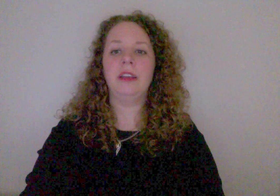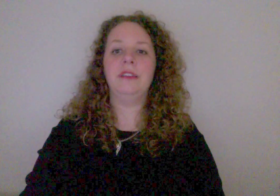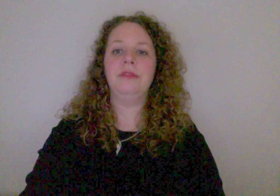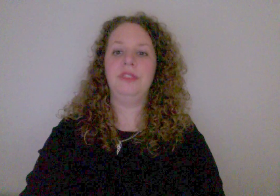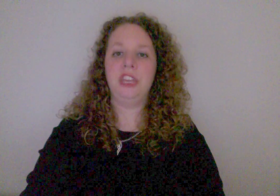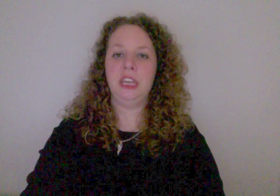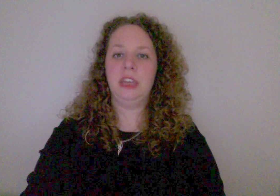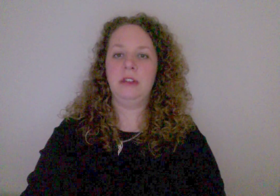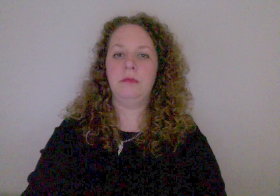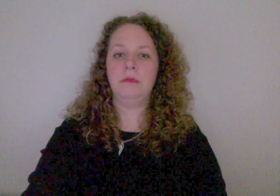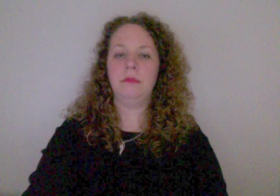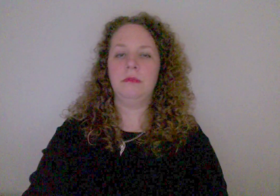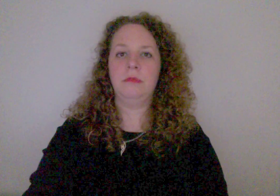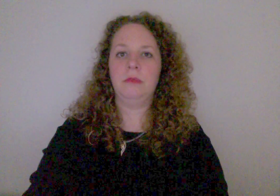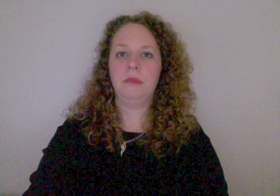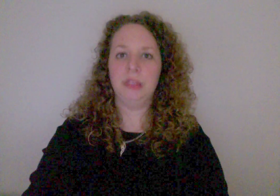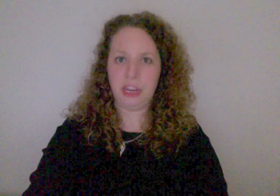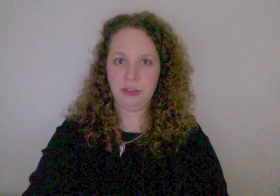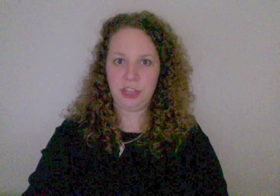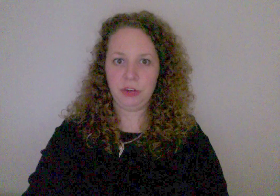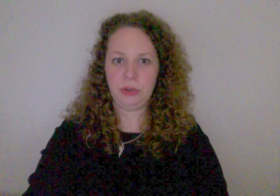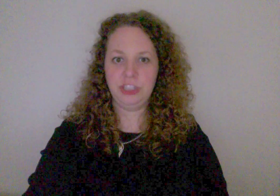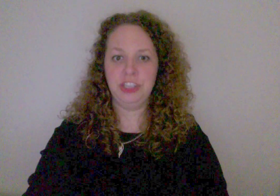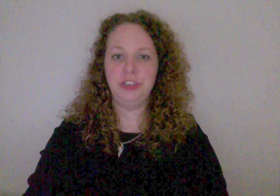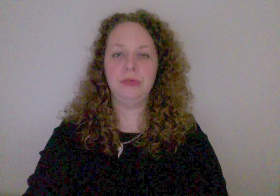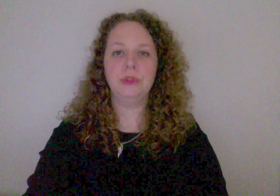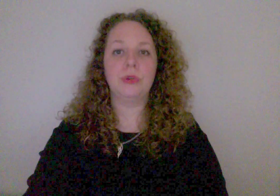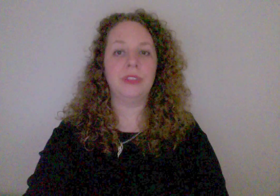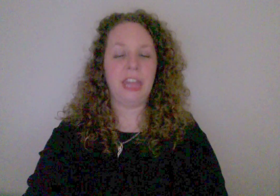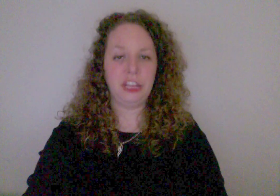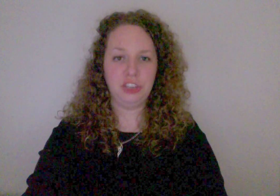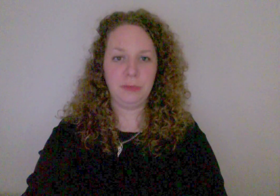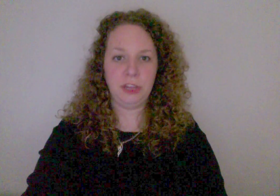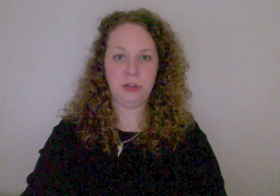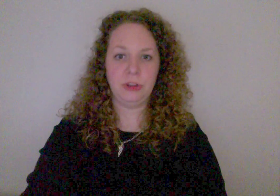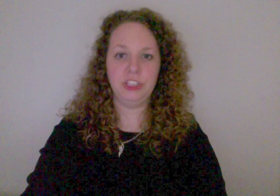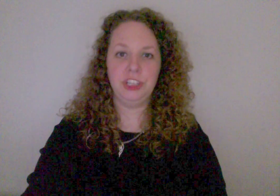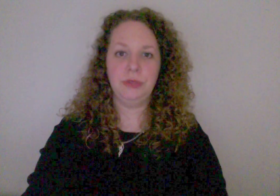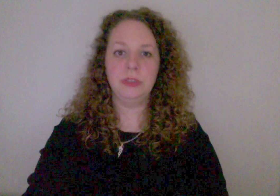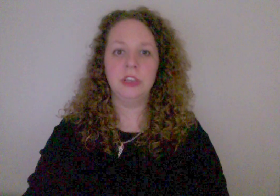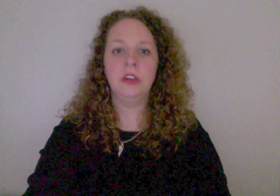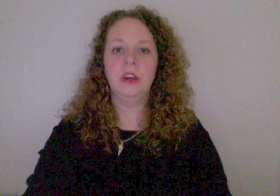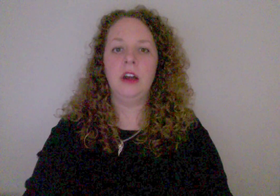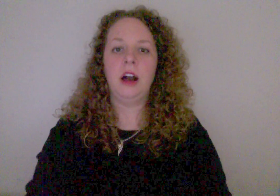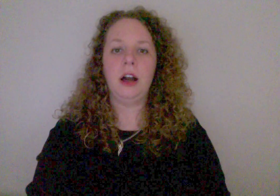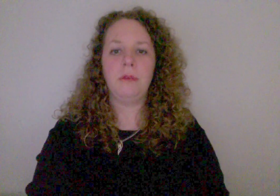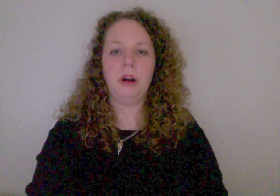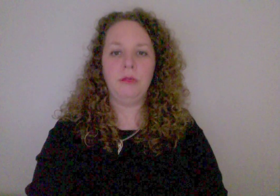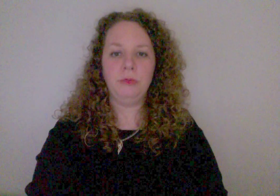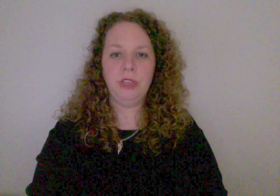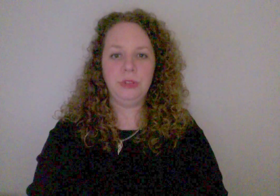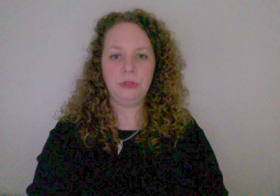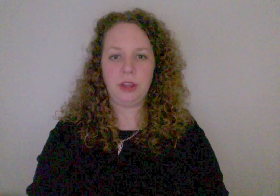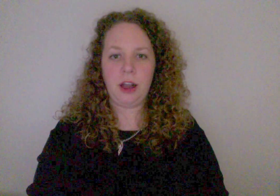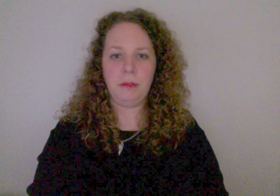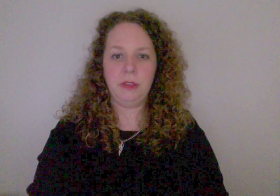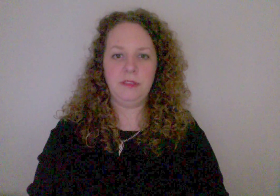the letter that you're going to use or the hand shape that you're going to use. I'll read through a couple of